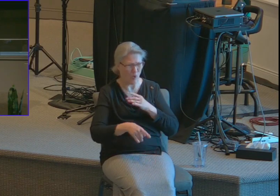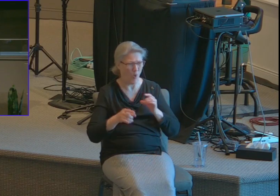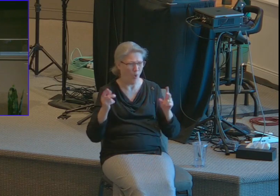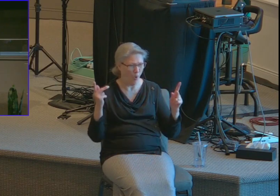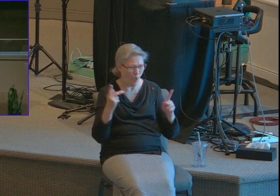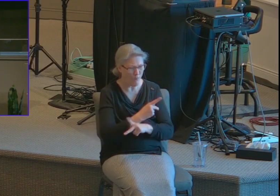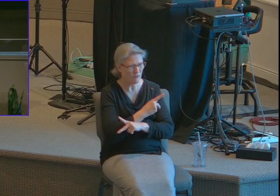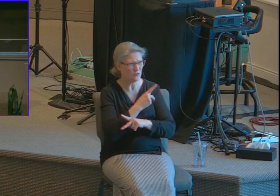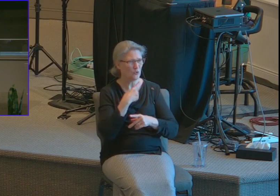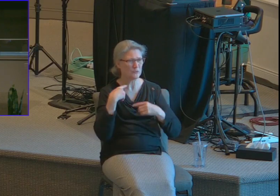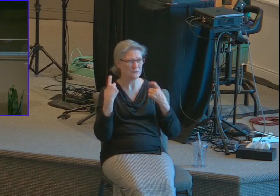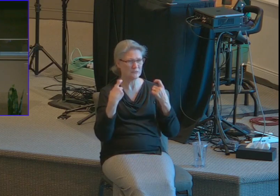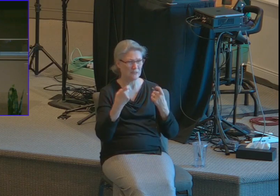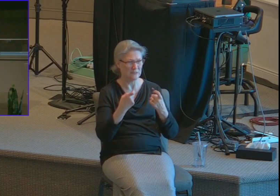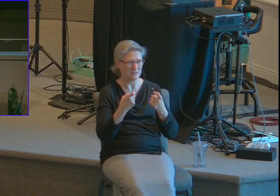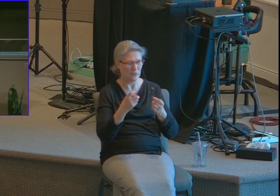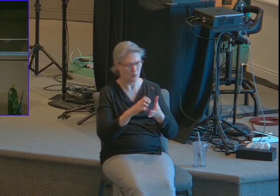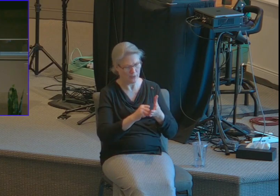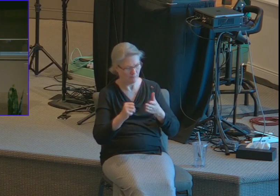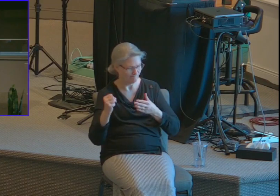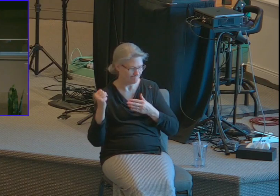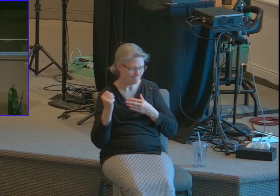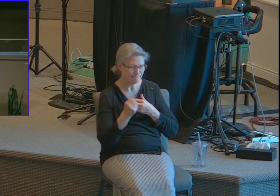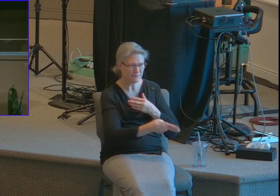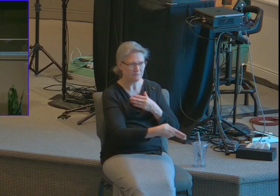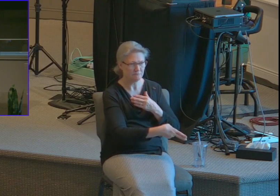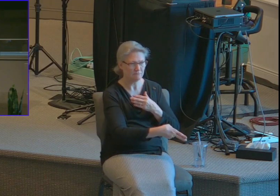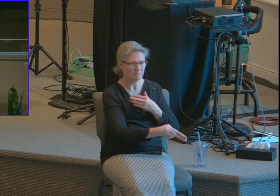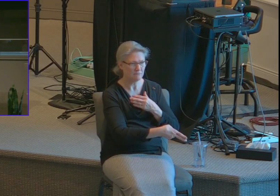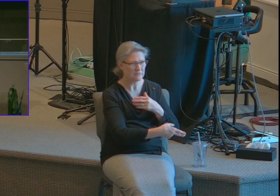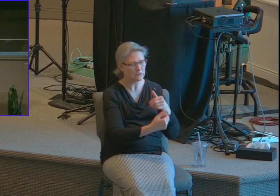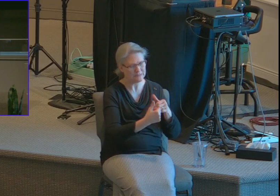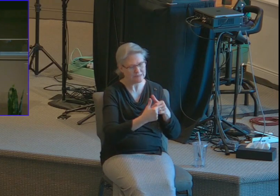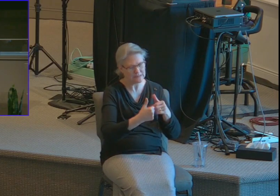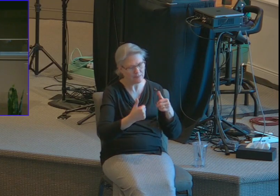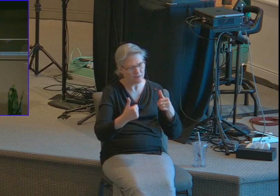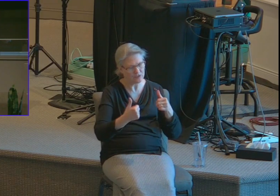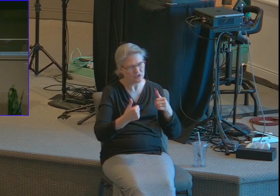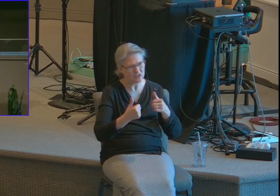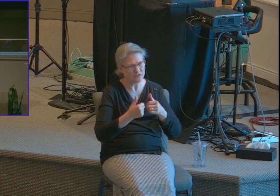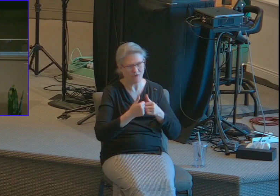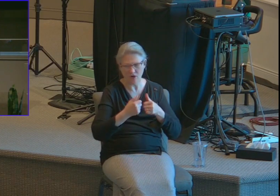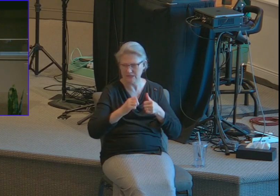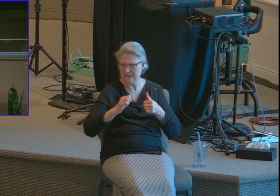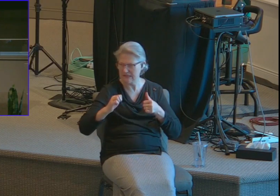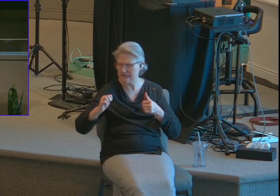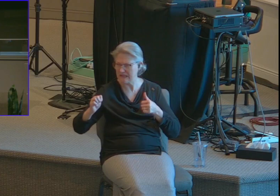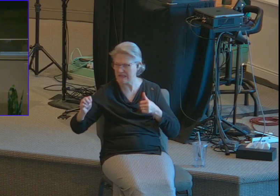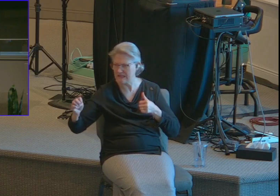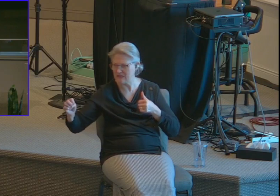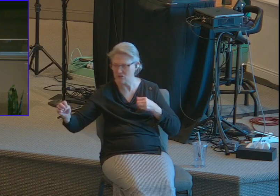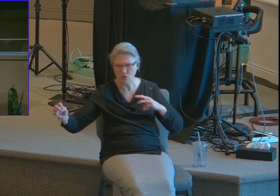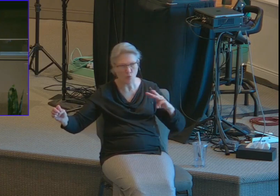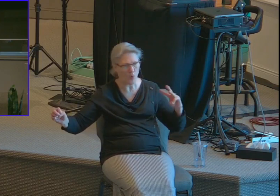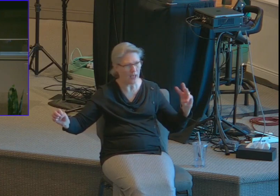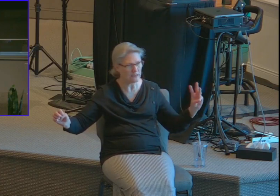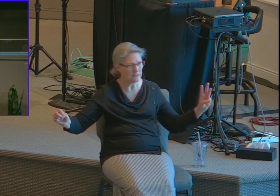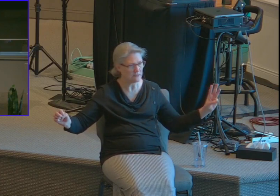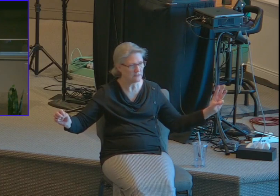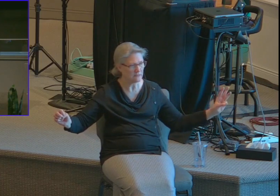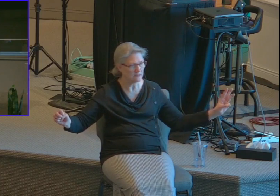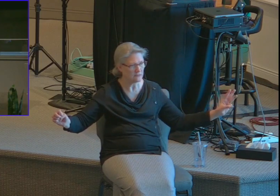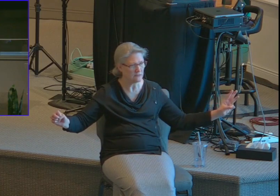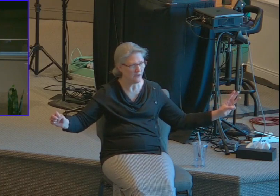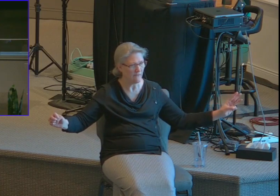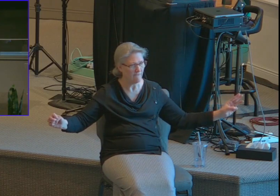and cast it into a separation as far removed as the east is from the